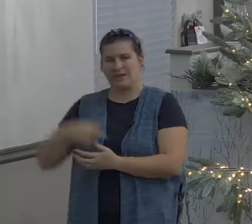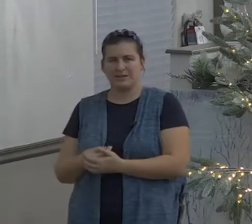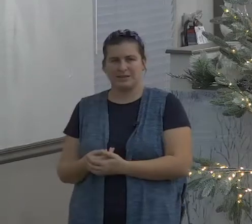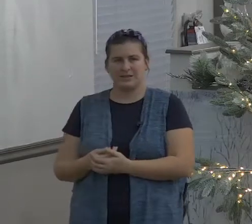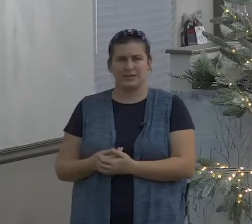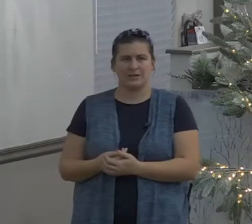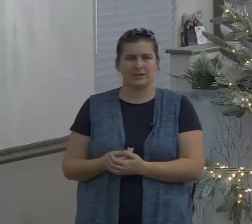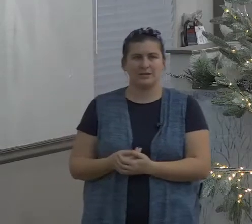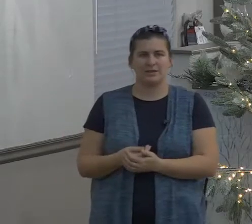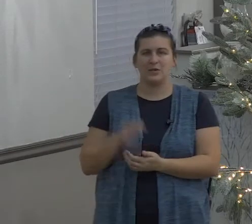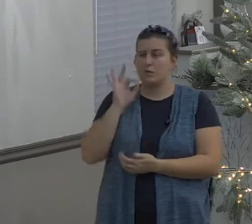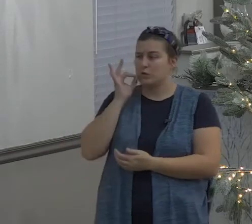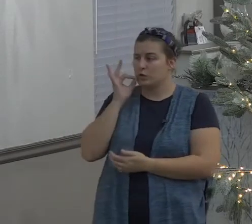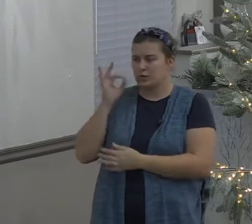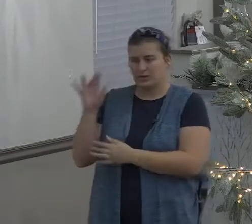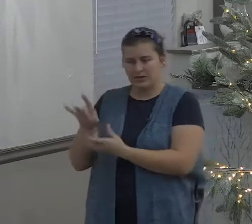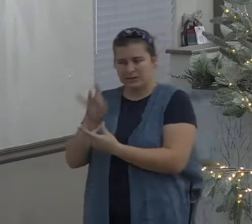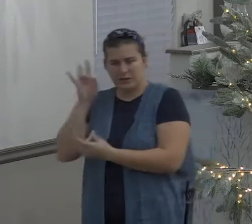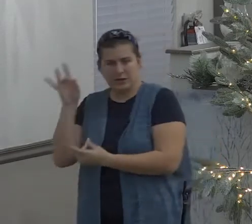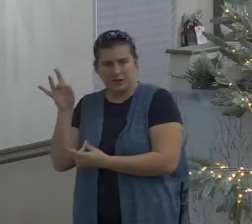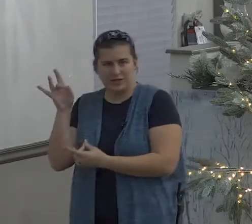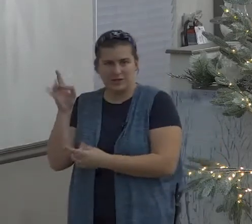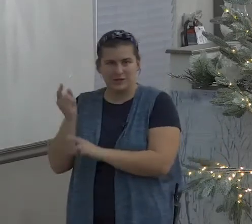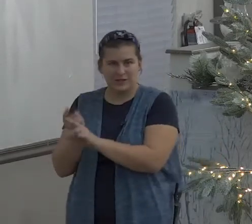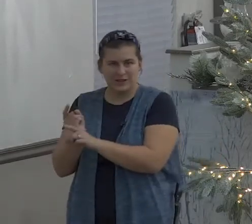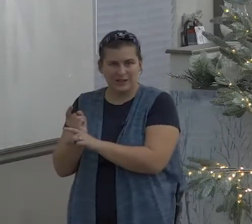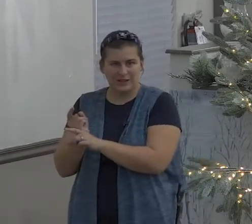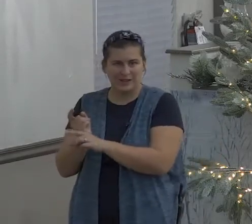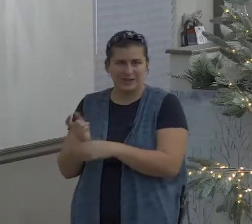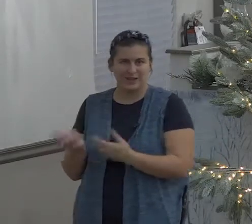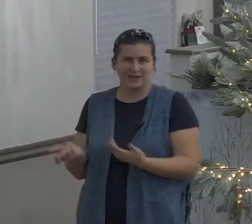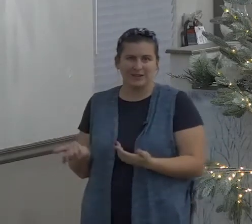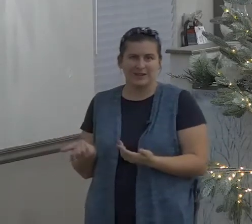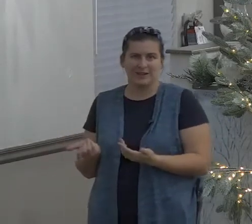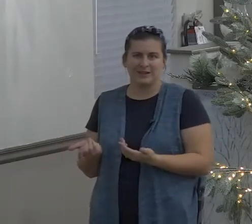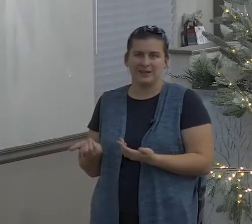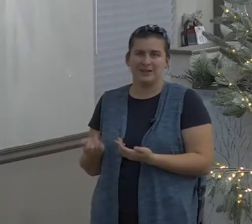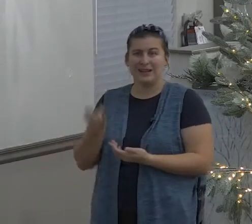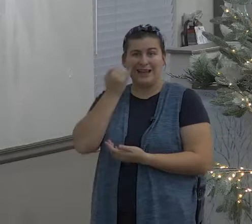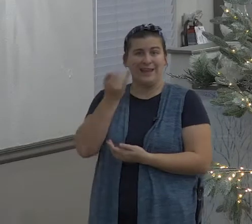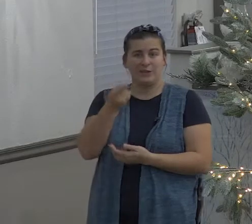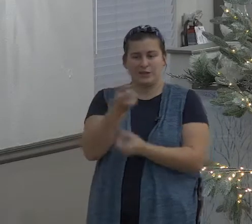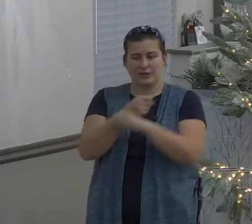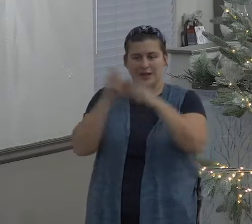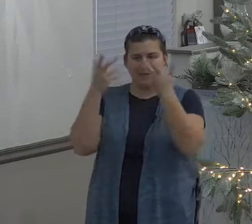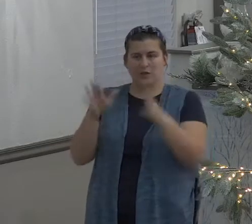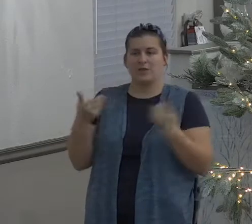the fruit of the righteous is the tree of life he that winneth souls is wise